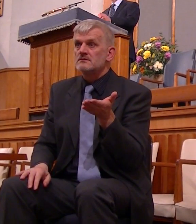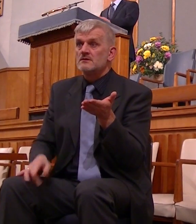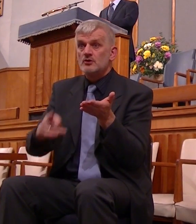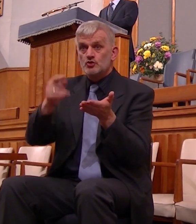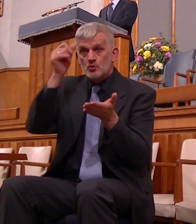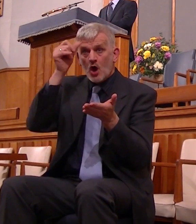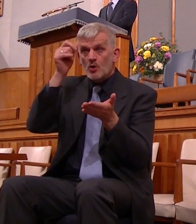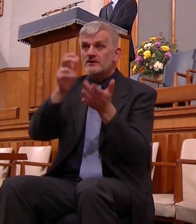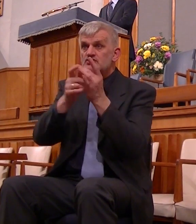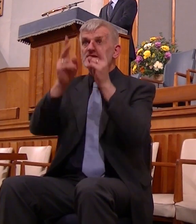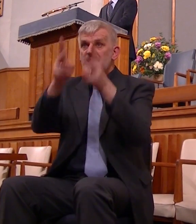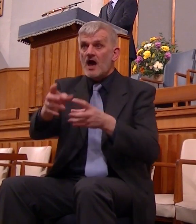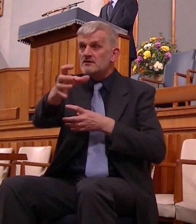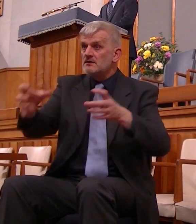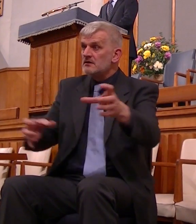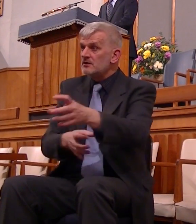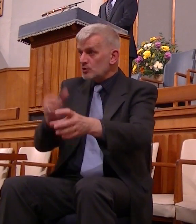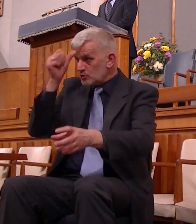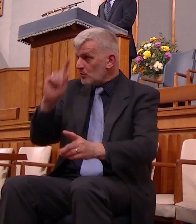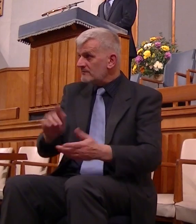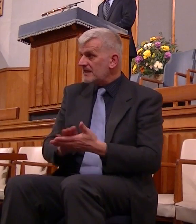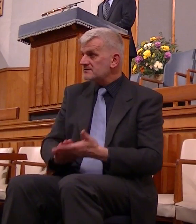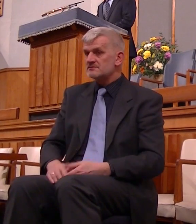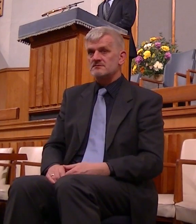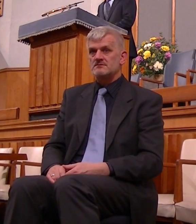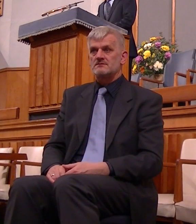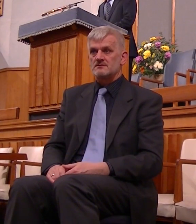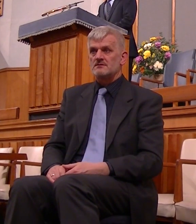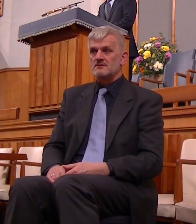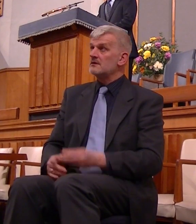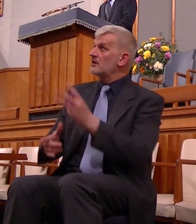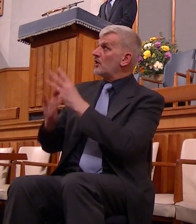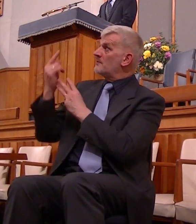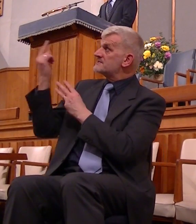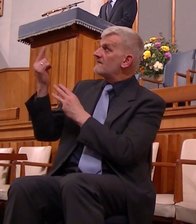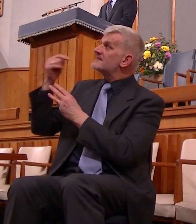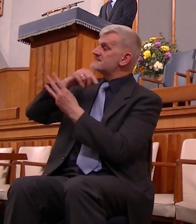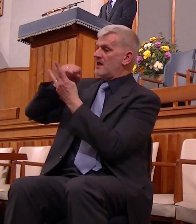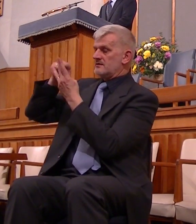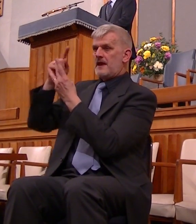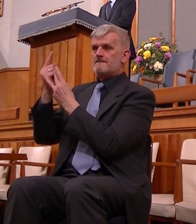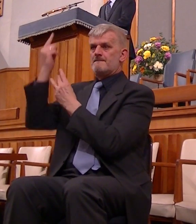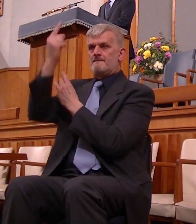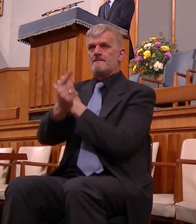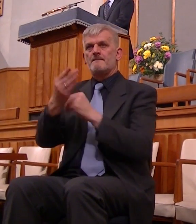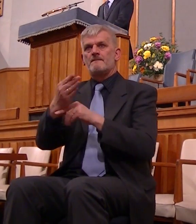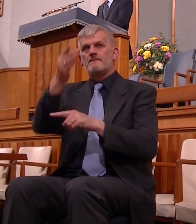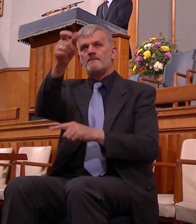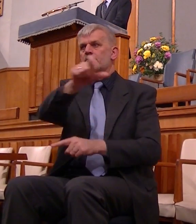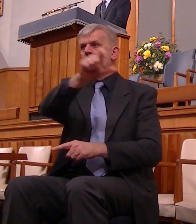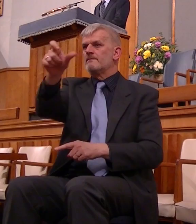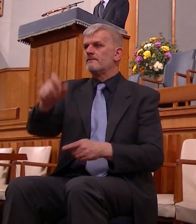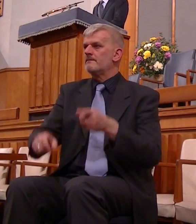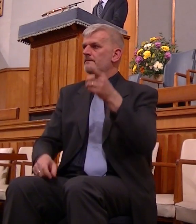the atoning death of Jesus Christ the eternal son of God who came into this world and assumed